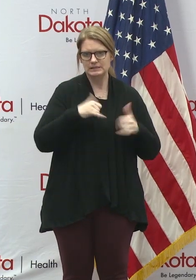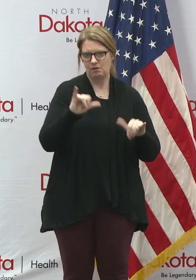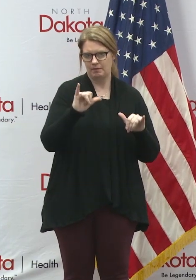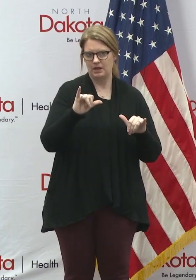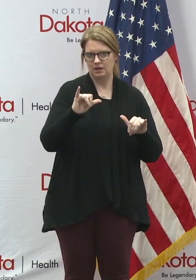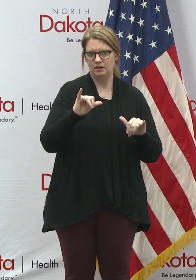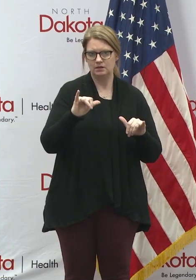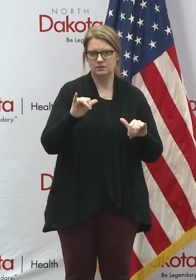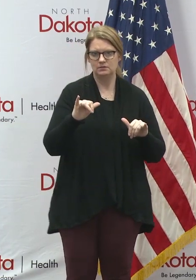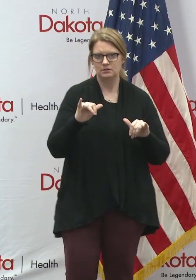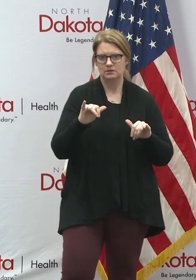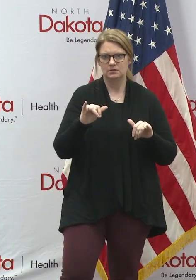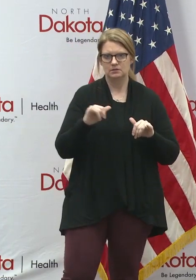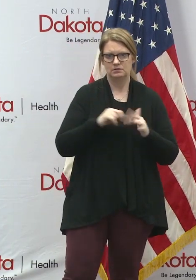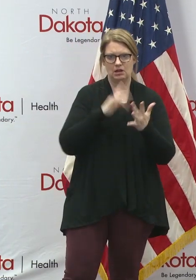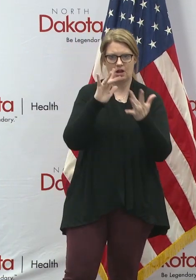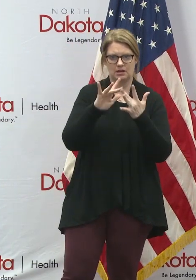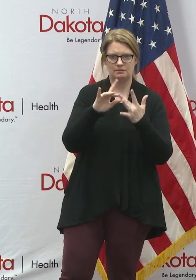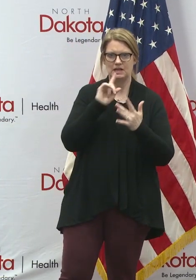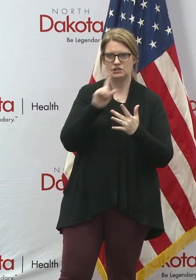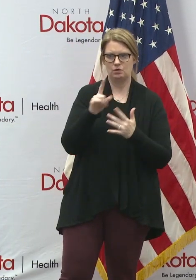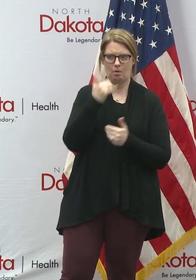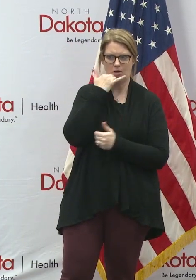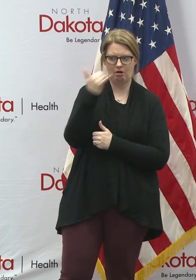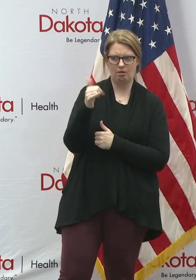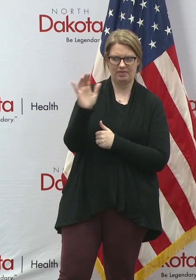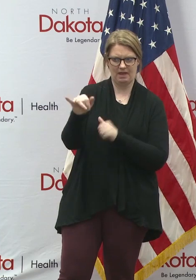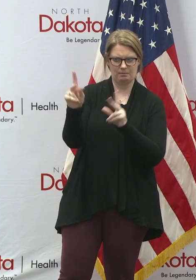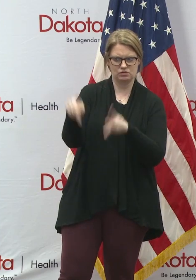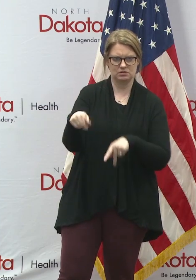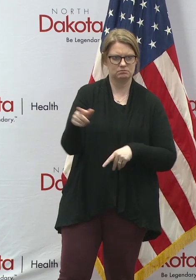to, uh, to make contact, but we'll make sure we follow up with this individual.